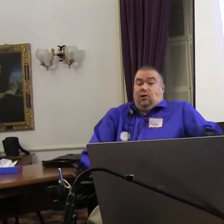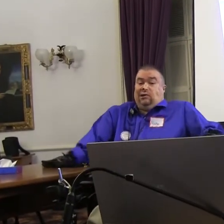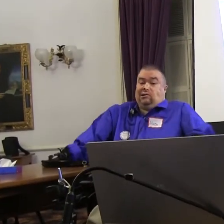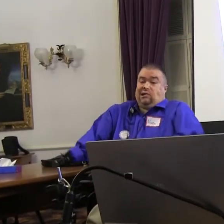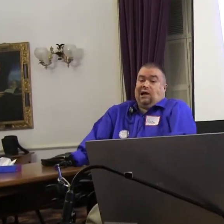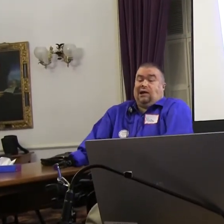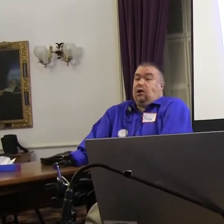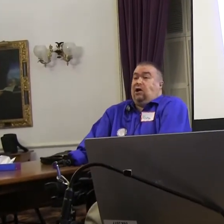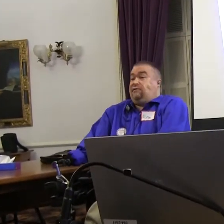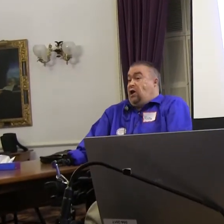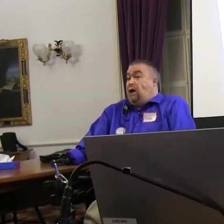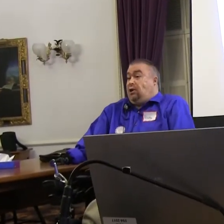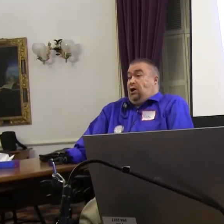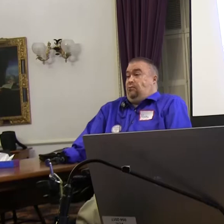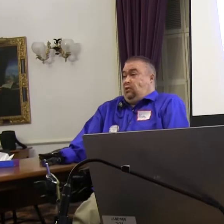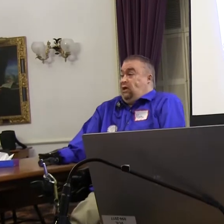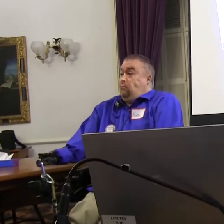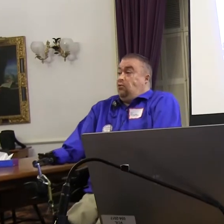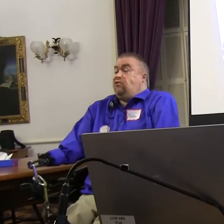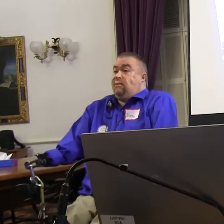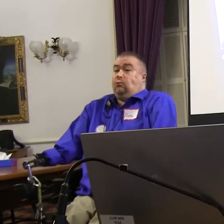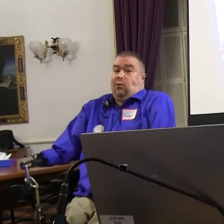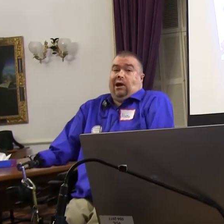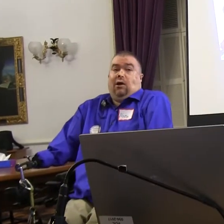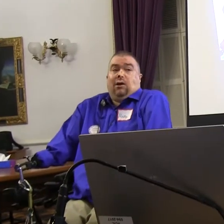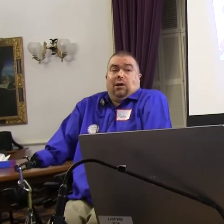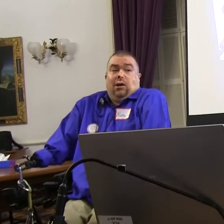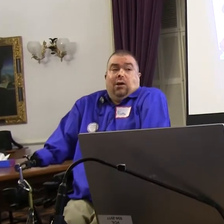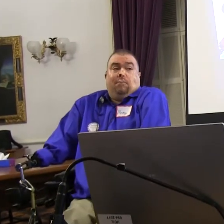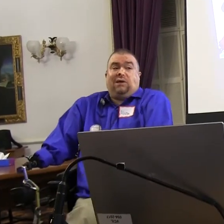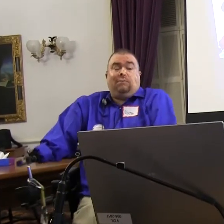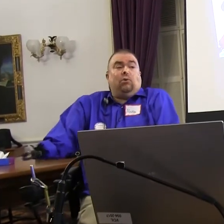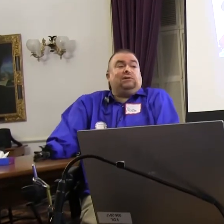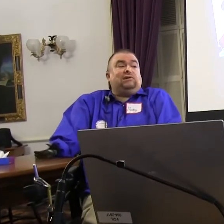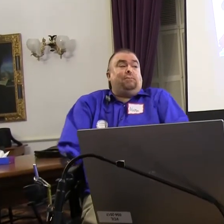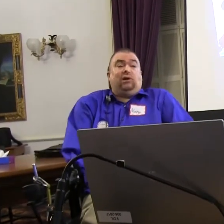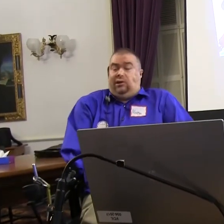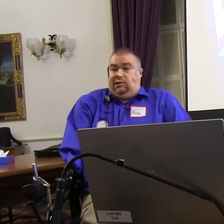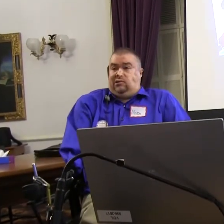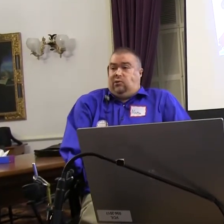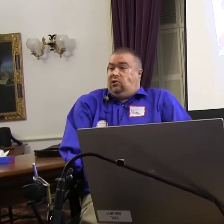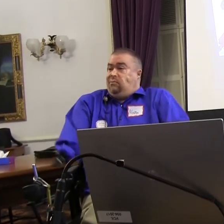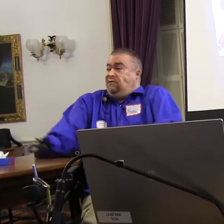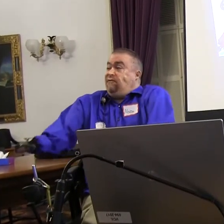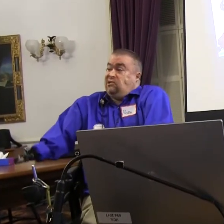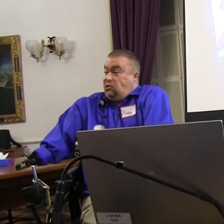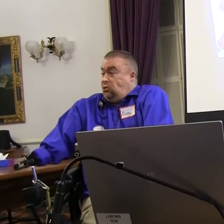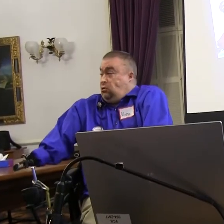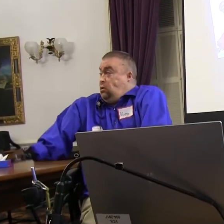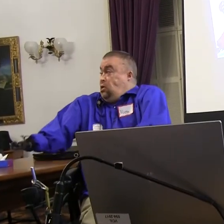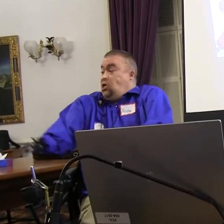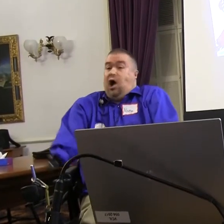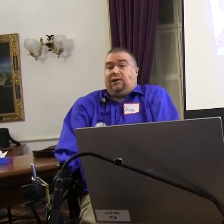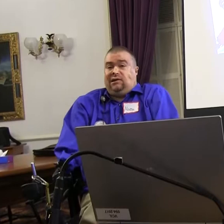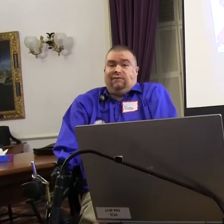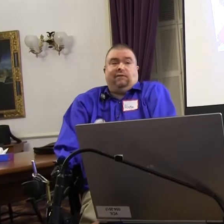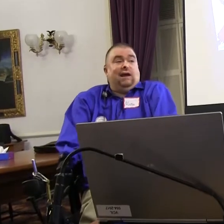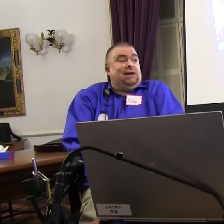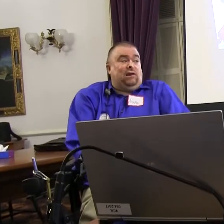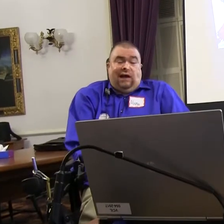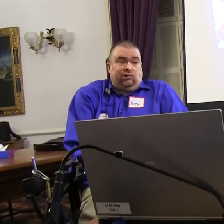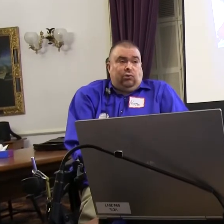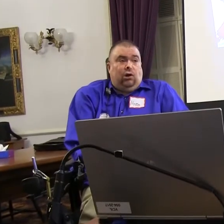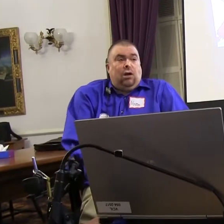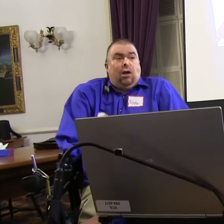it's, according to this slide here, a phenomenon, really, in a movement where people with disabilities, whether it be physical, cognitive,